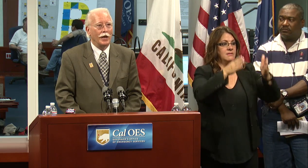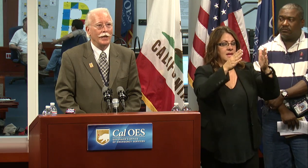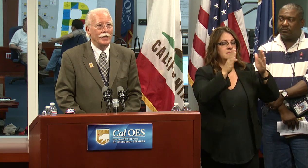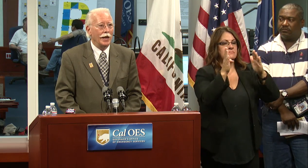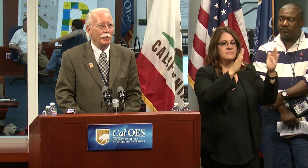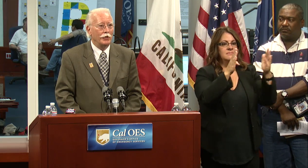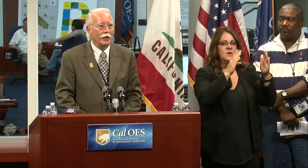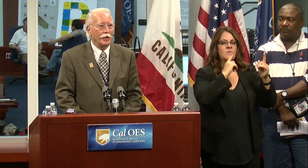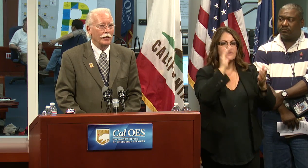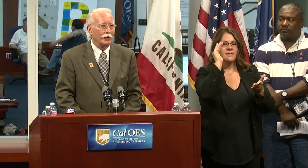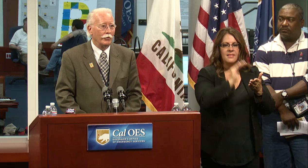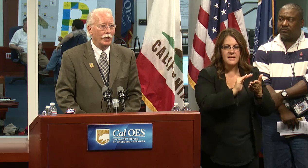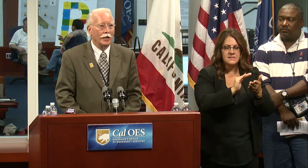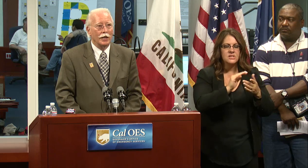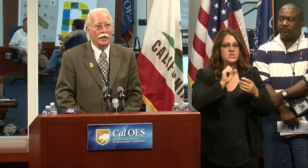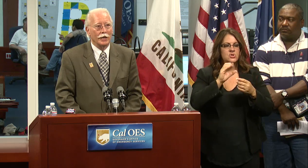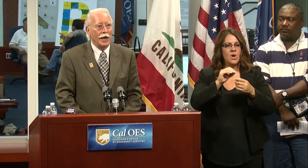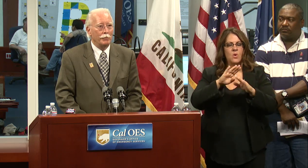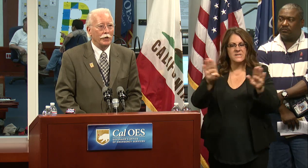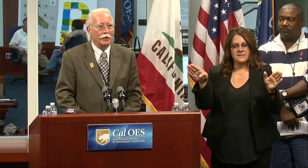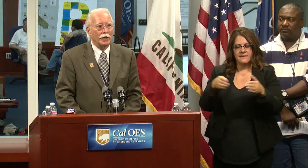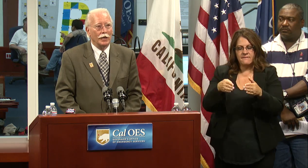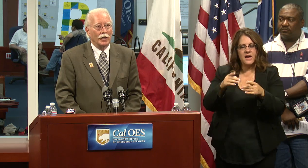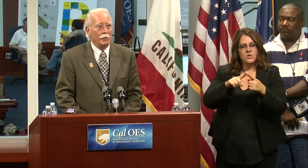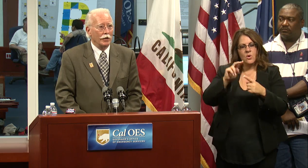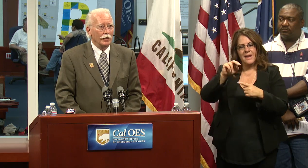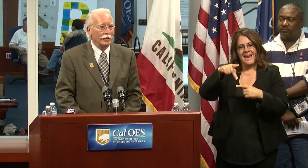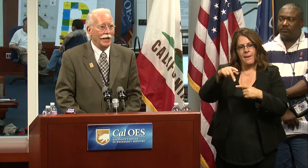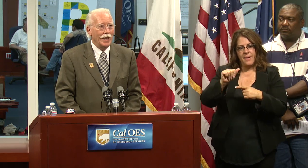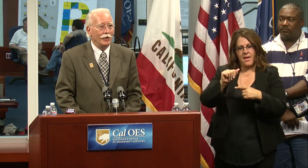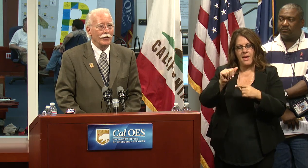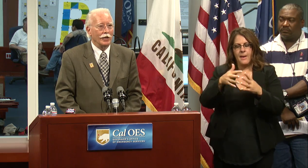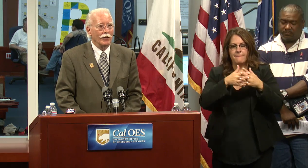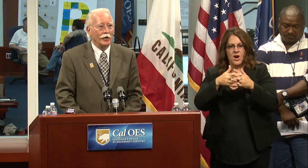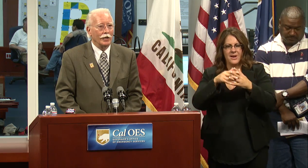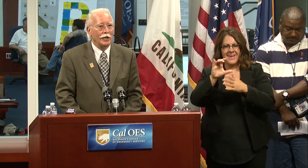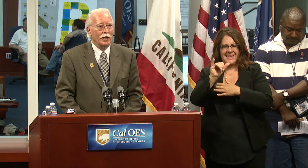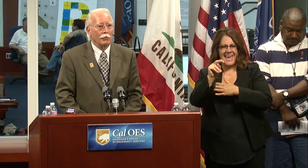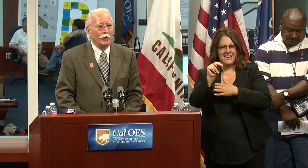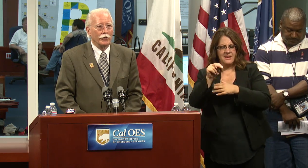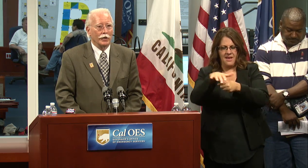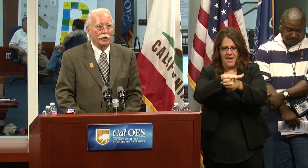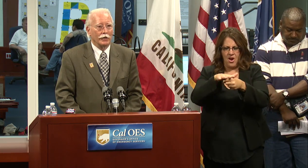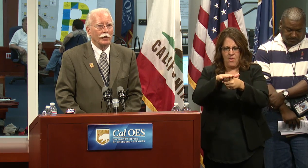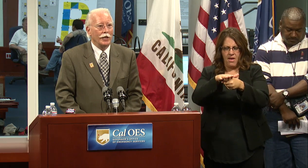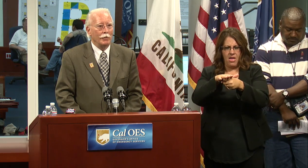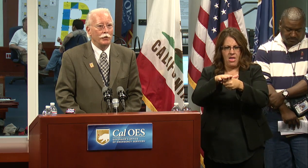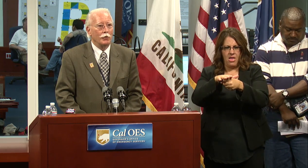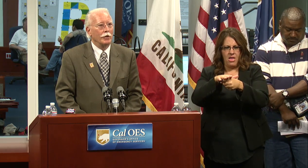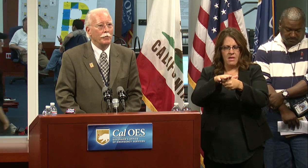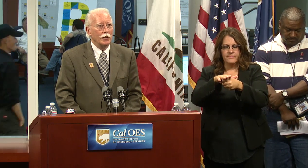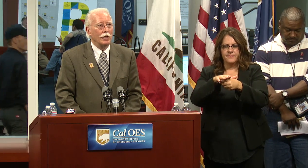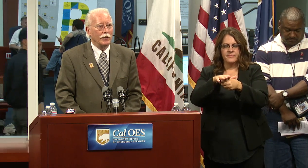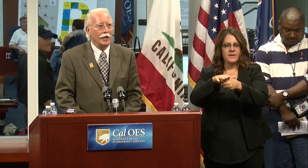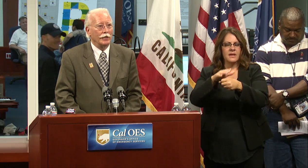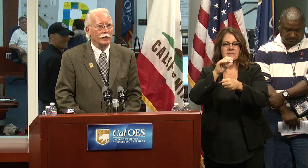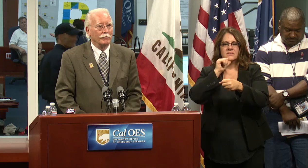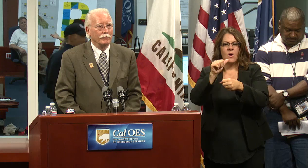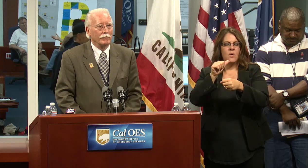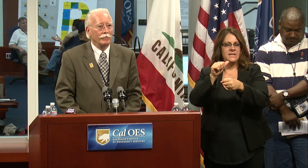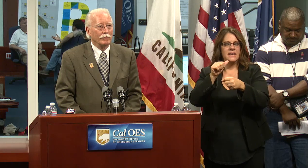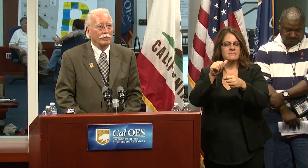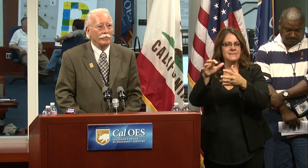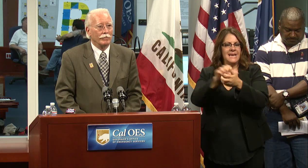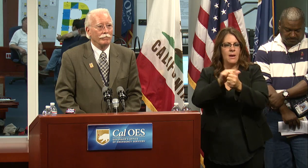of a confined damage area to the Napa American Canyon area with, uh, little damage going beyond that.